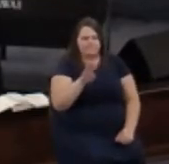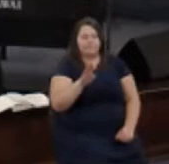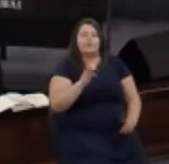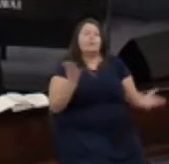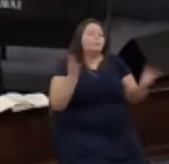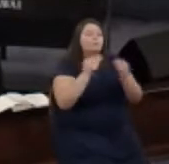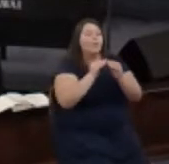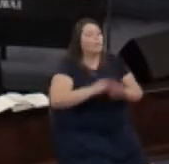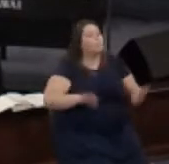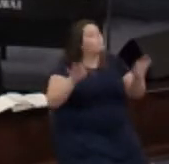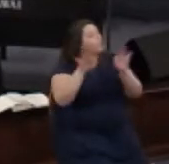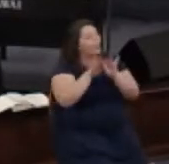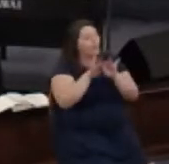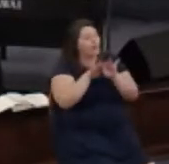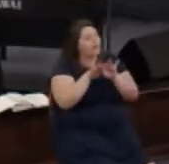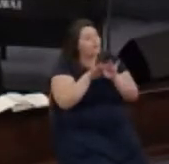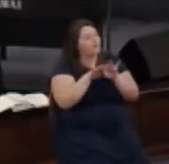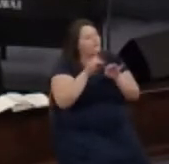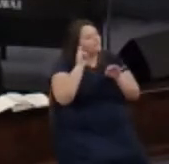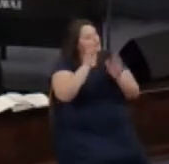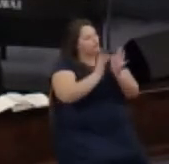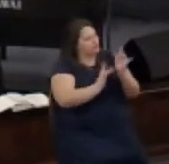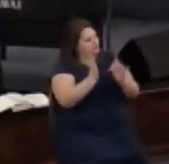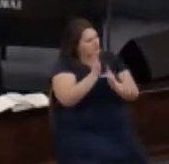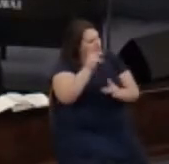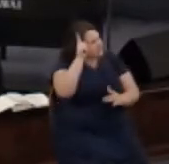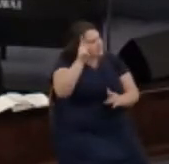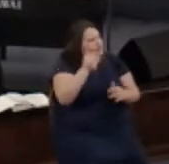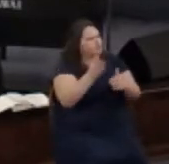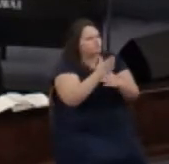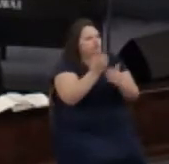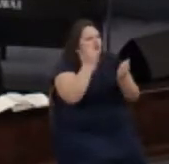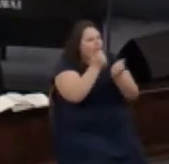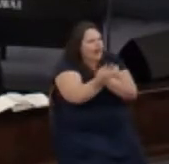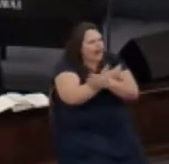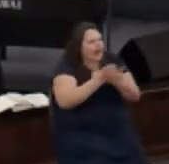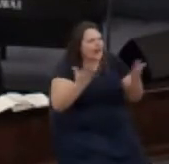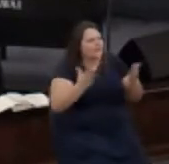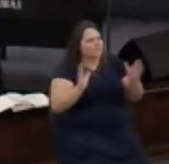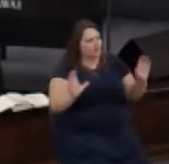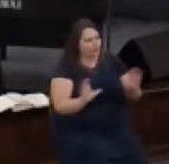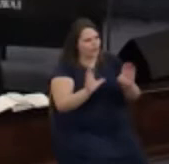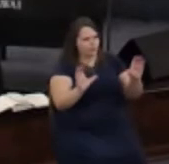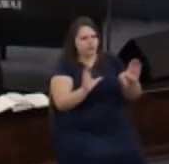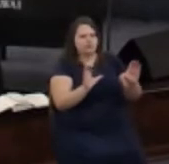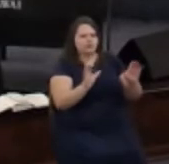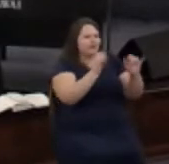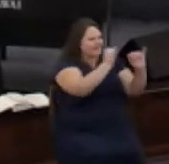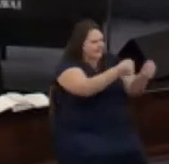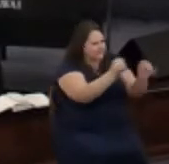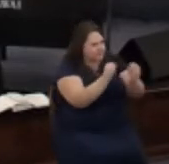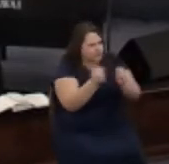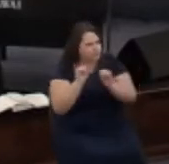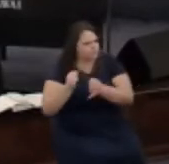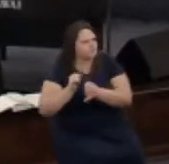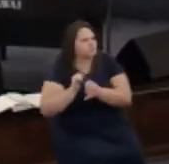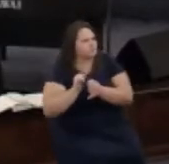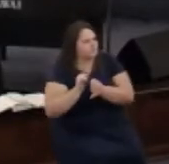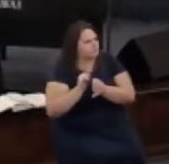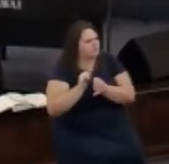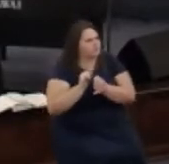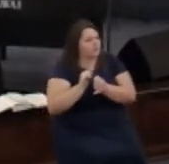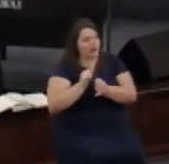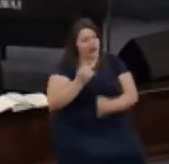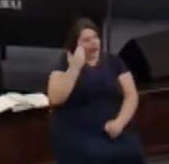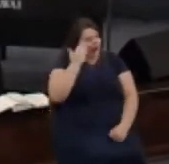importantly for Jesus to be shared in everything we do as individuals I don't know about